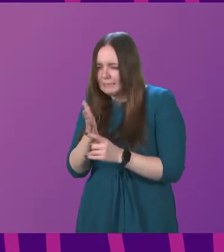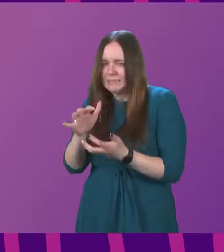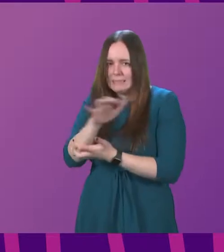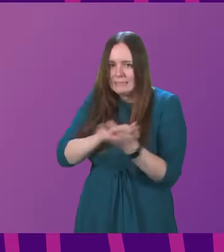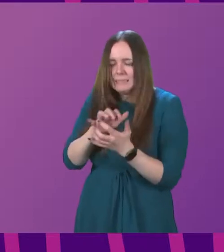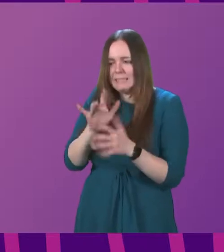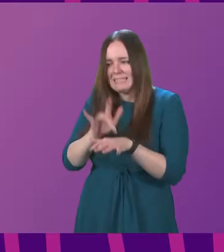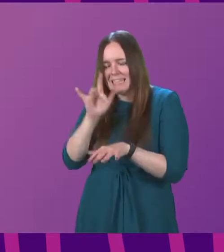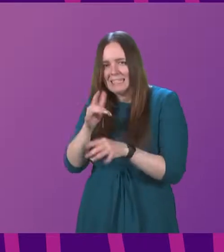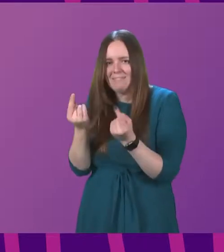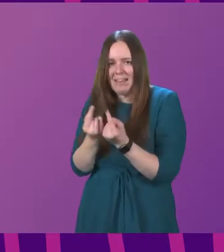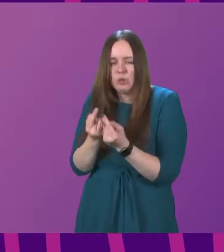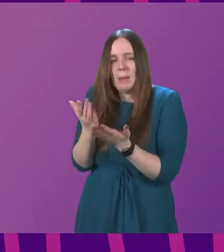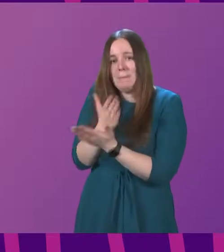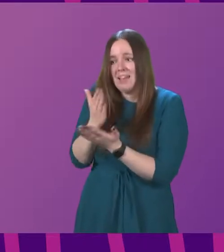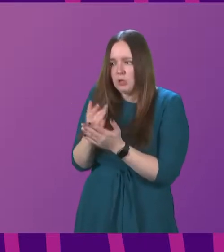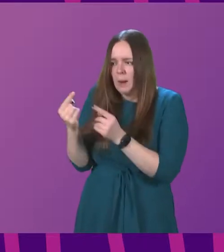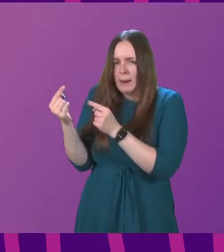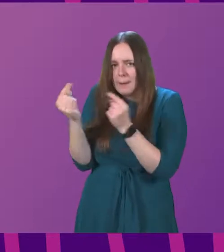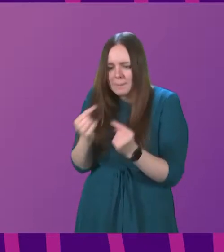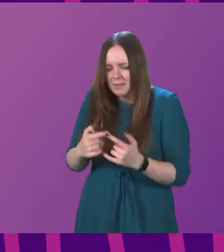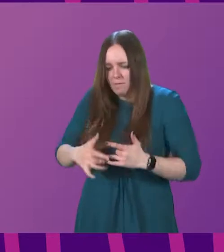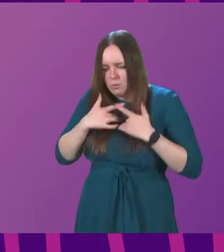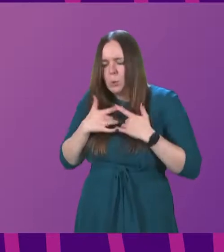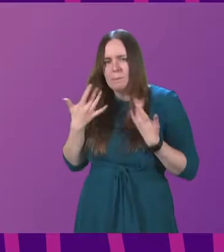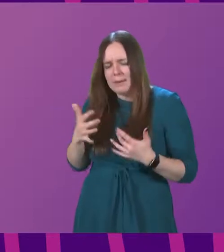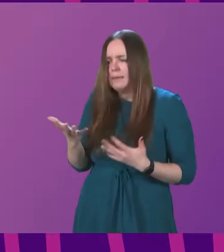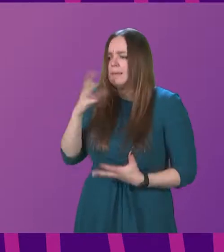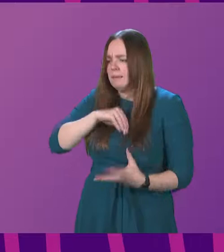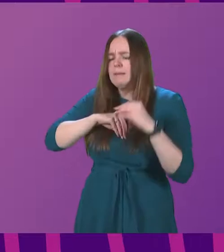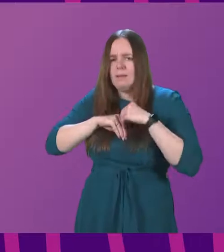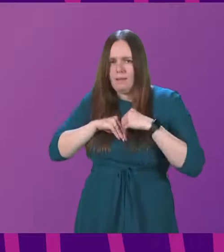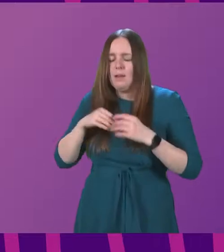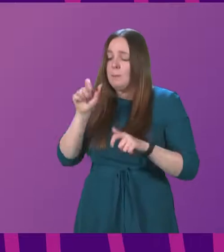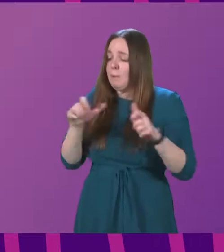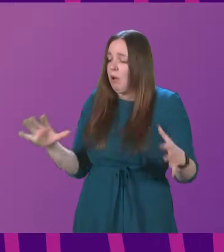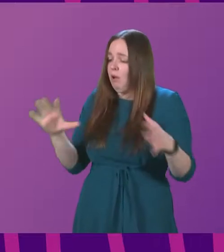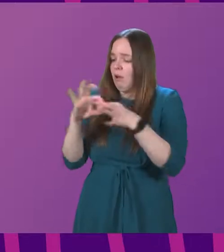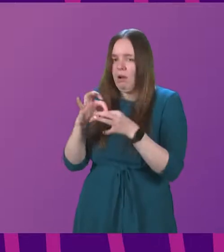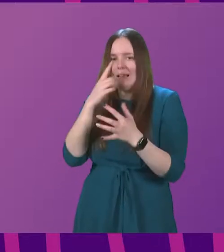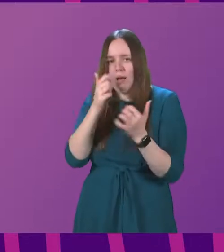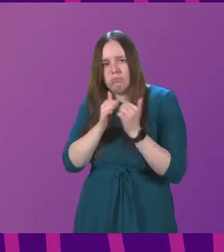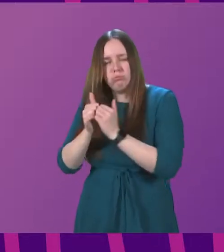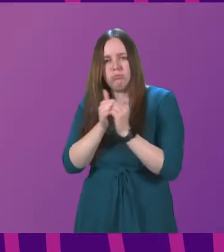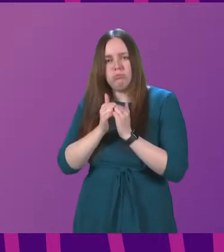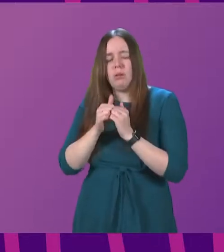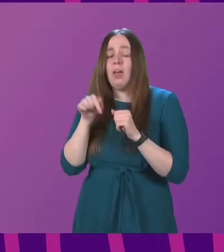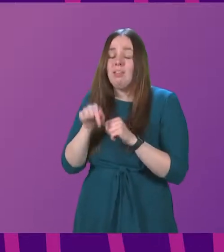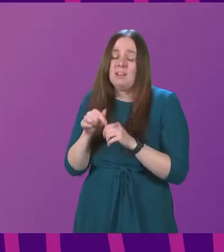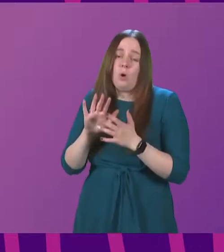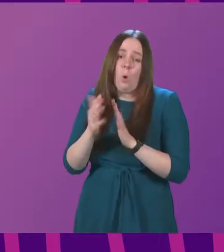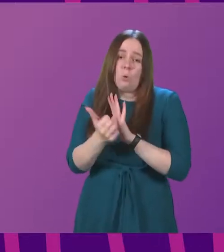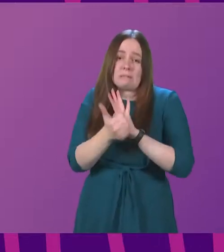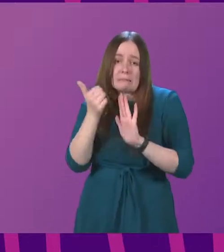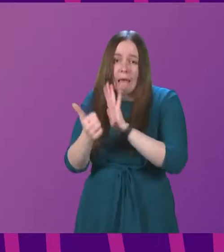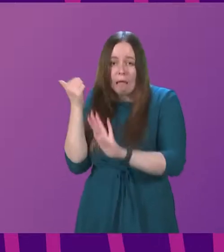ensuring that competing points of view are listened to carefully and helping bring people together to build a consensus. These are all skills